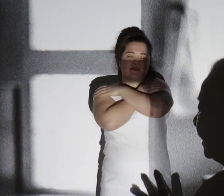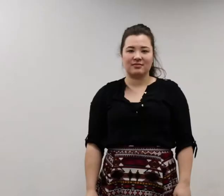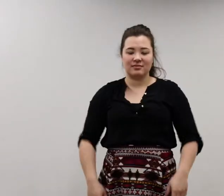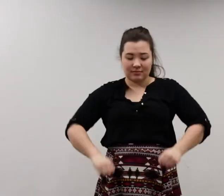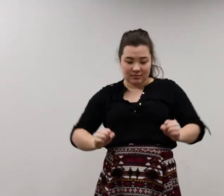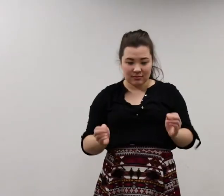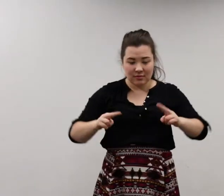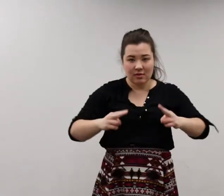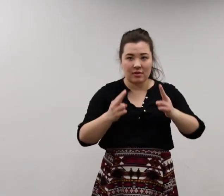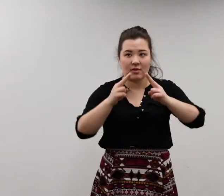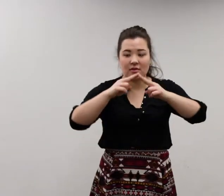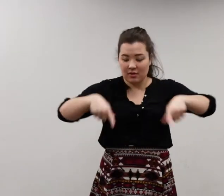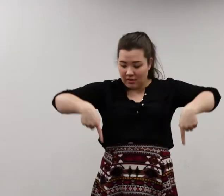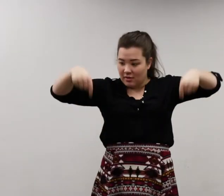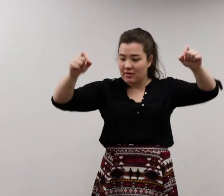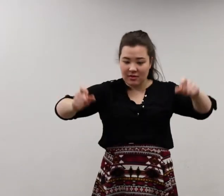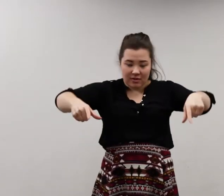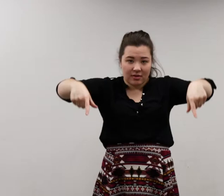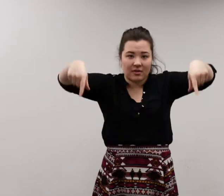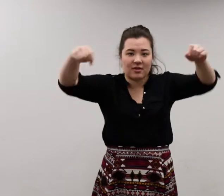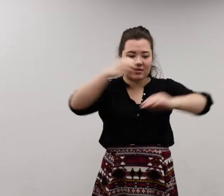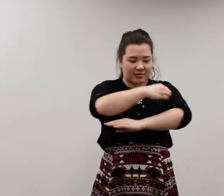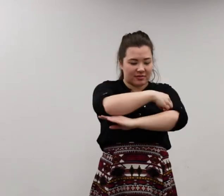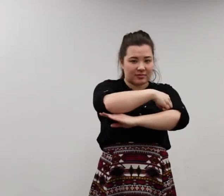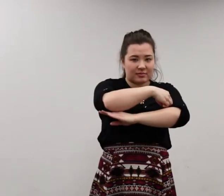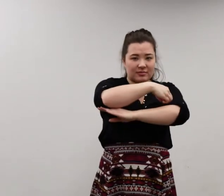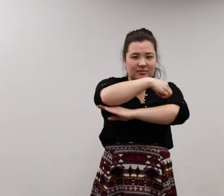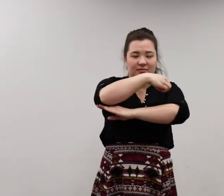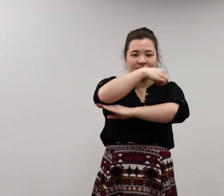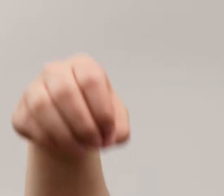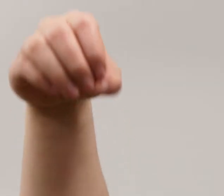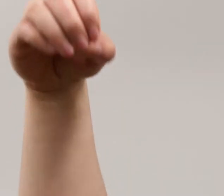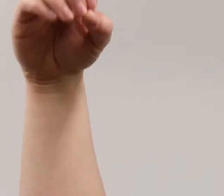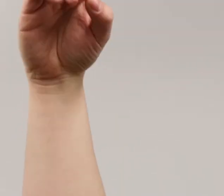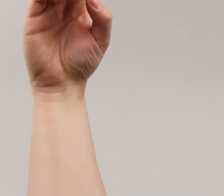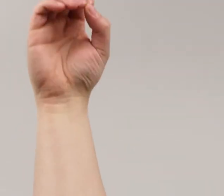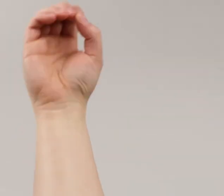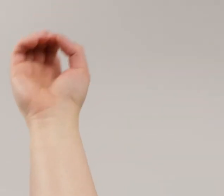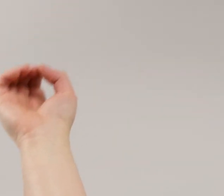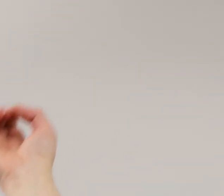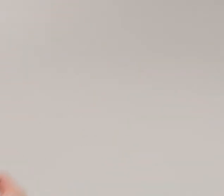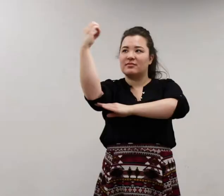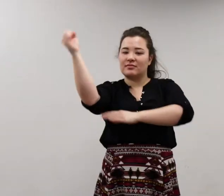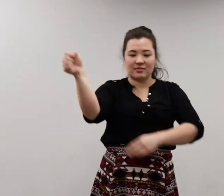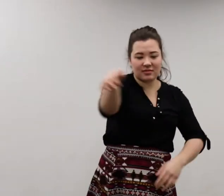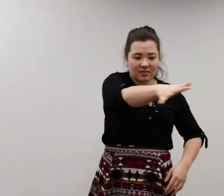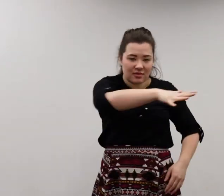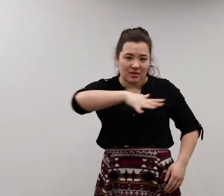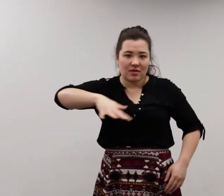Over the temple of the dawn, the sun rises, where a sea